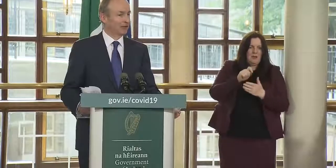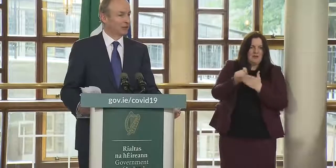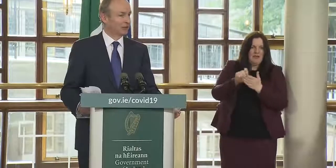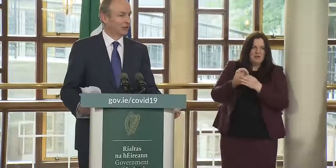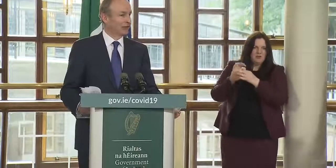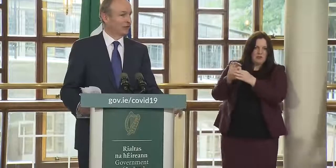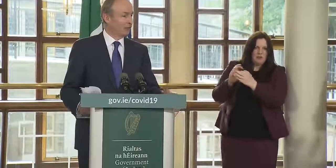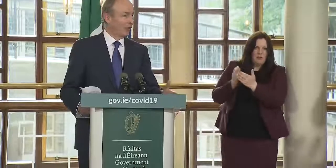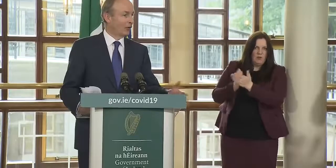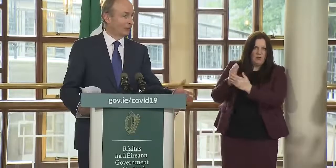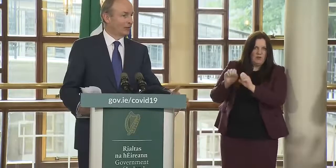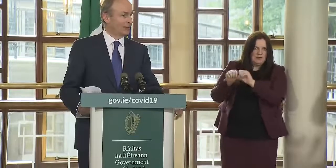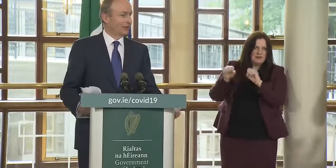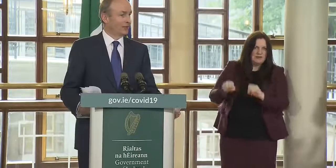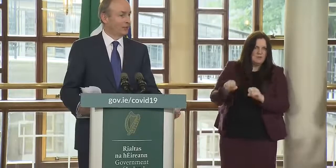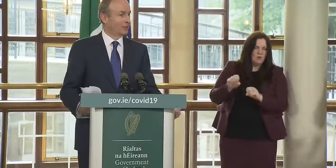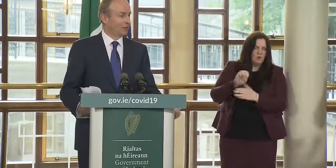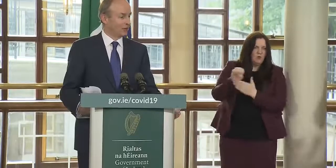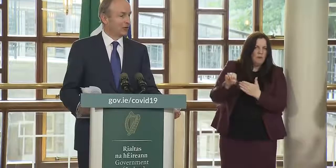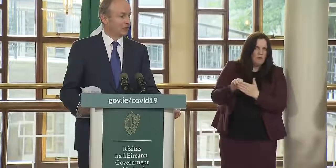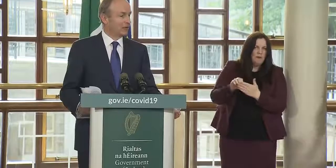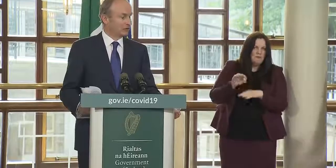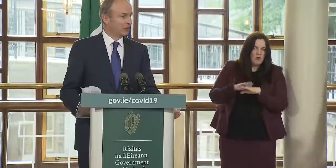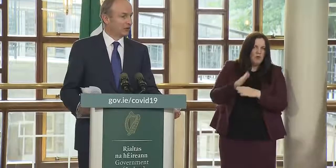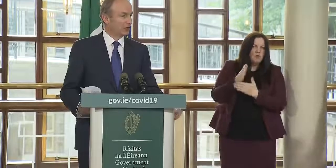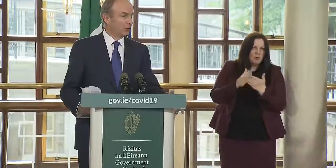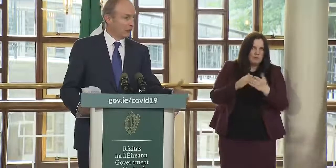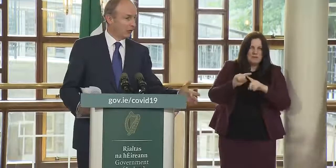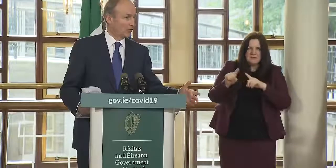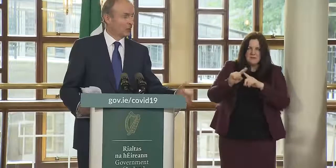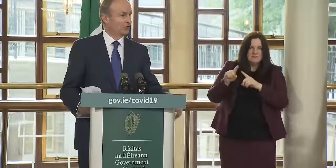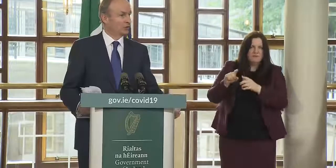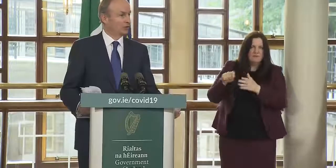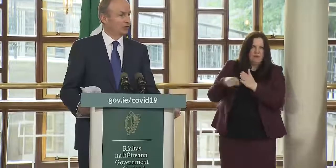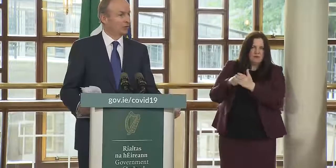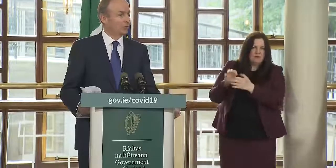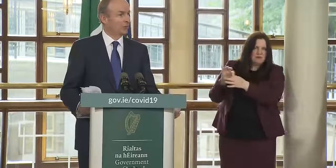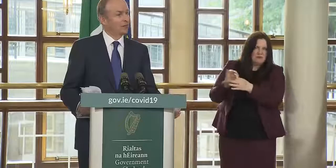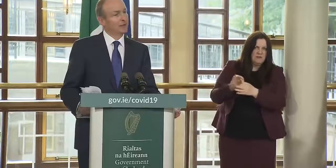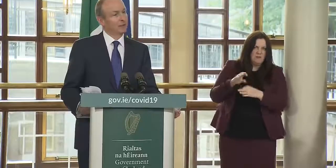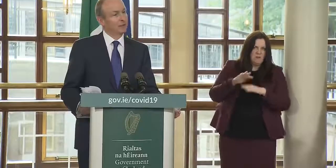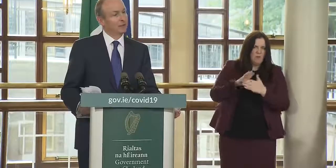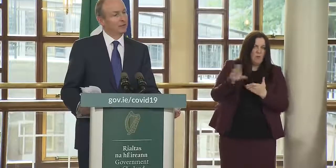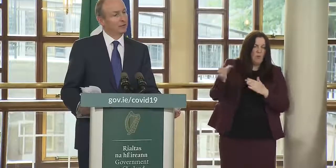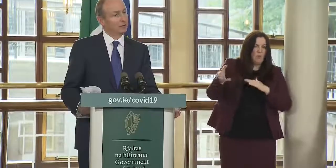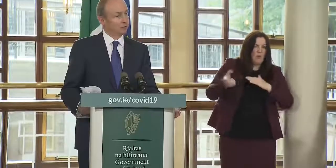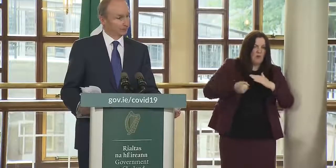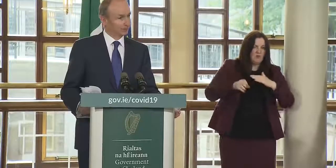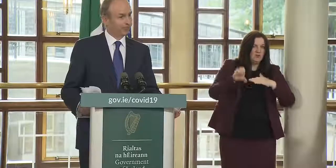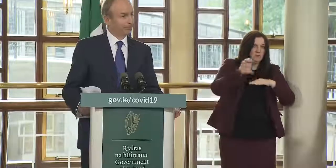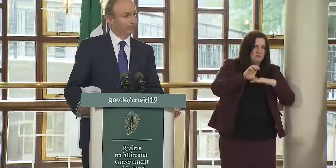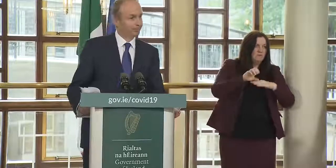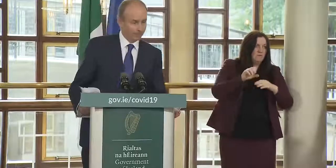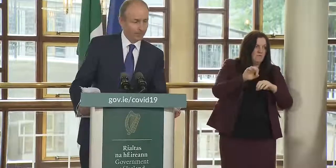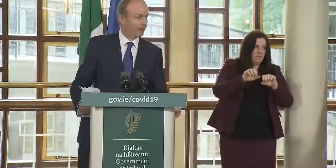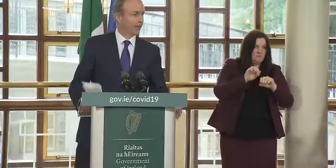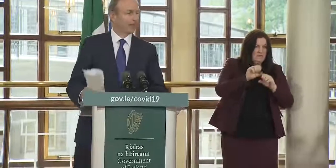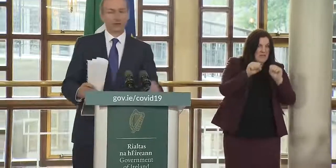mechanisms for uh particular initiatives or for the wage subsidy scheme uh into the future